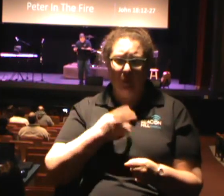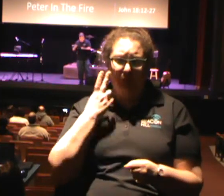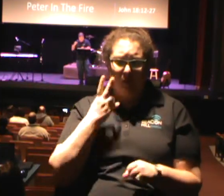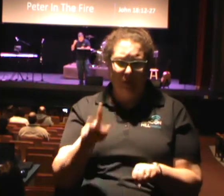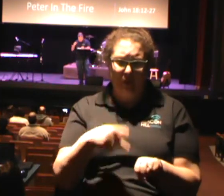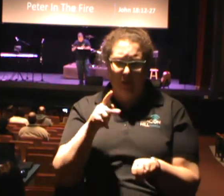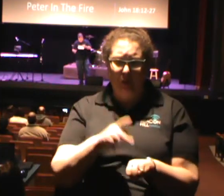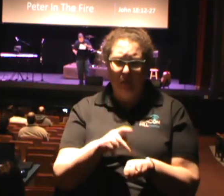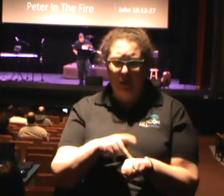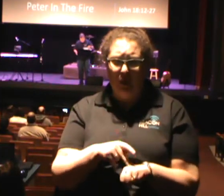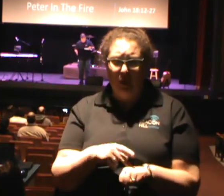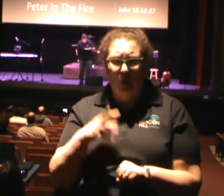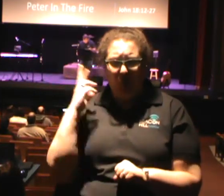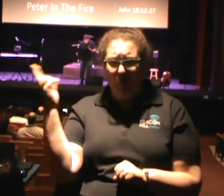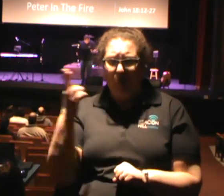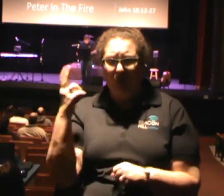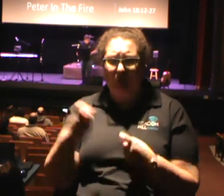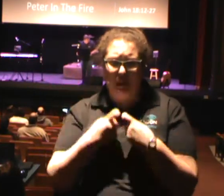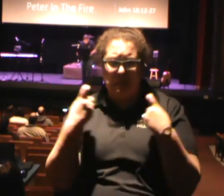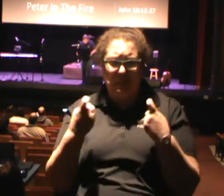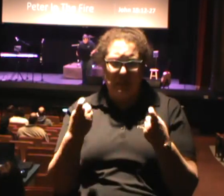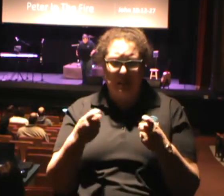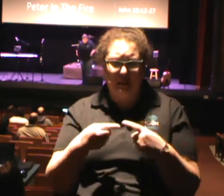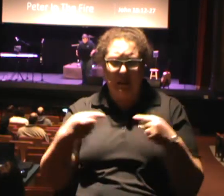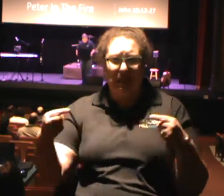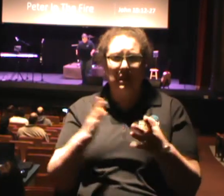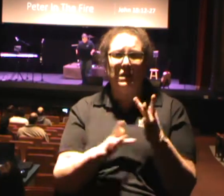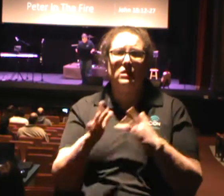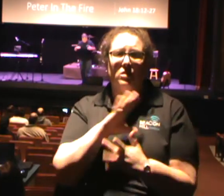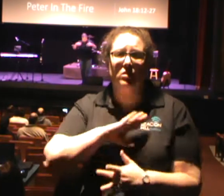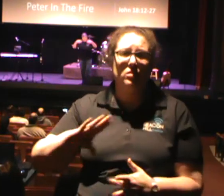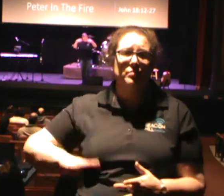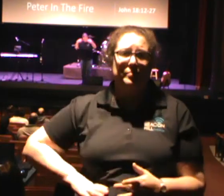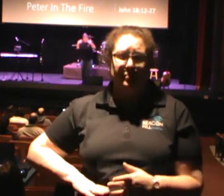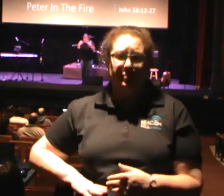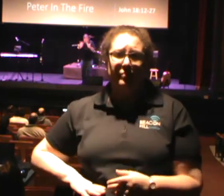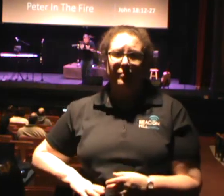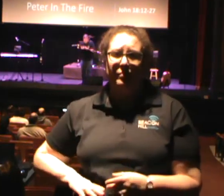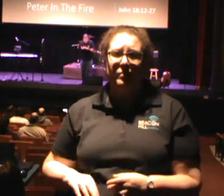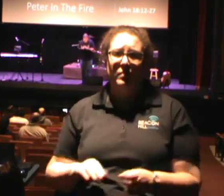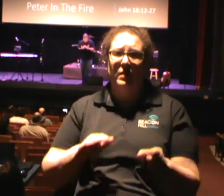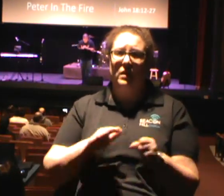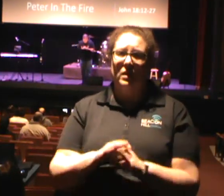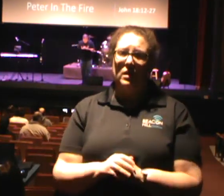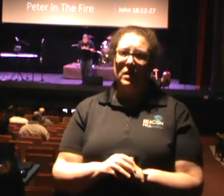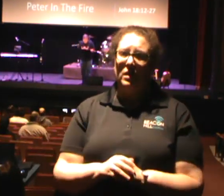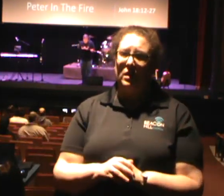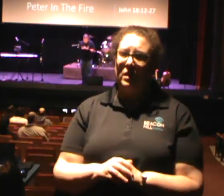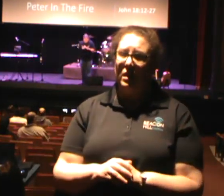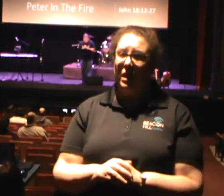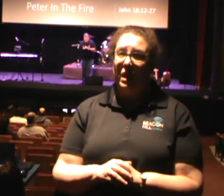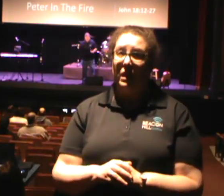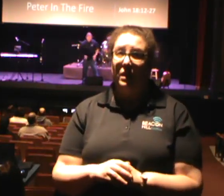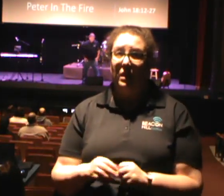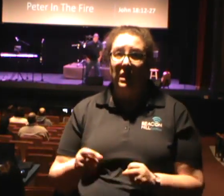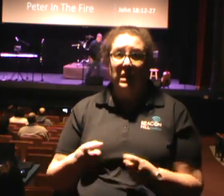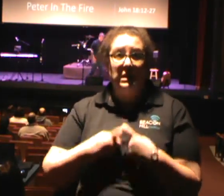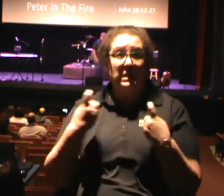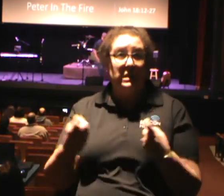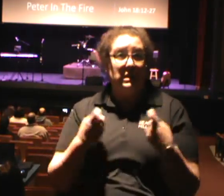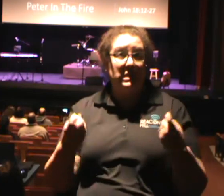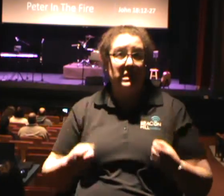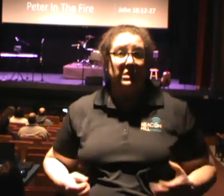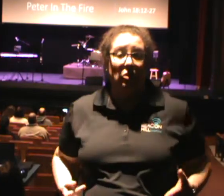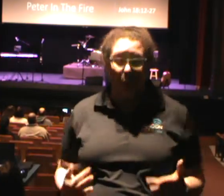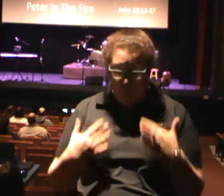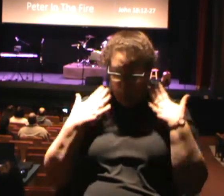He realized that he had sinned against Jesus Christ. And he was fully engulfed by the flames of sin. But I got good news